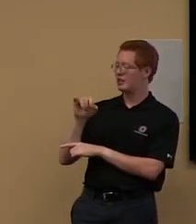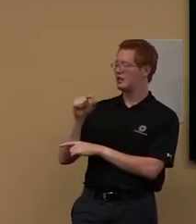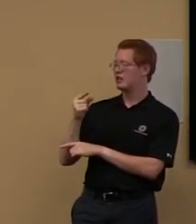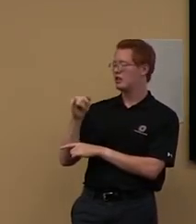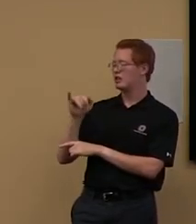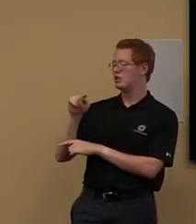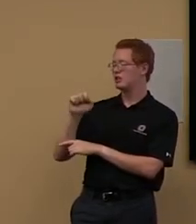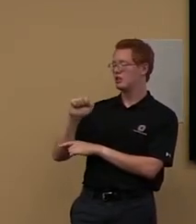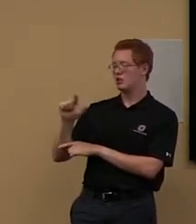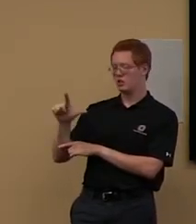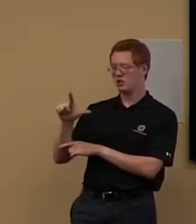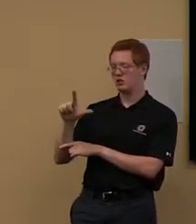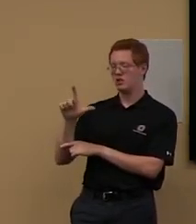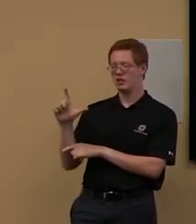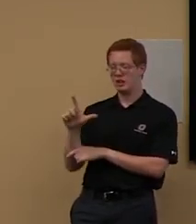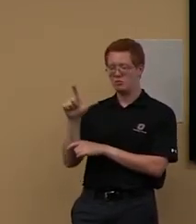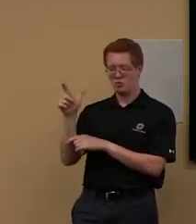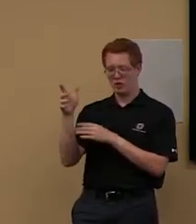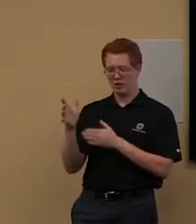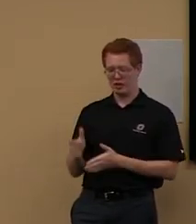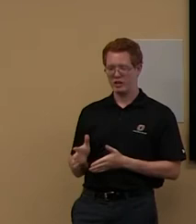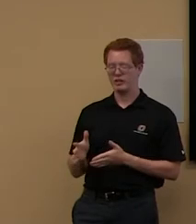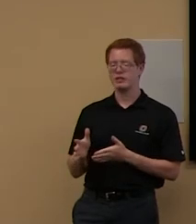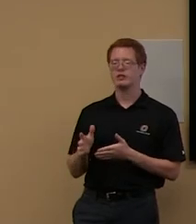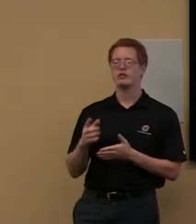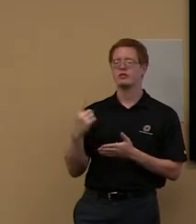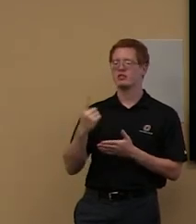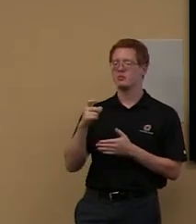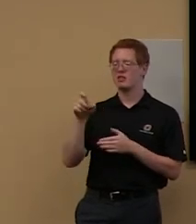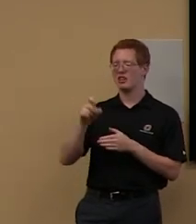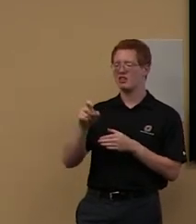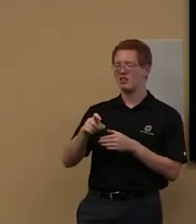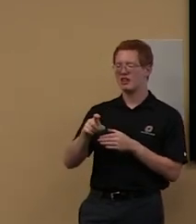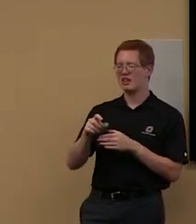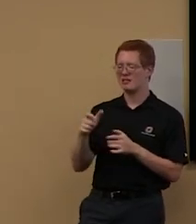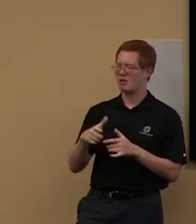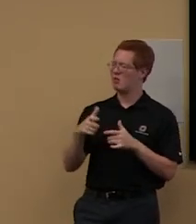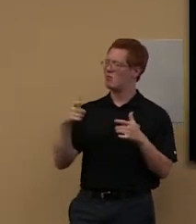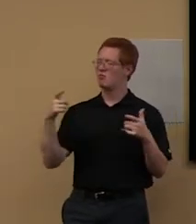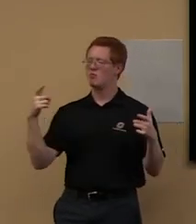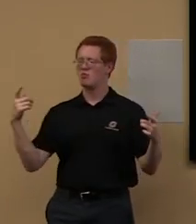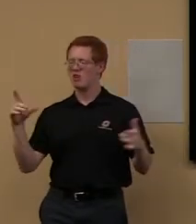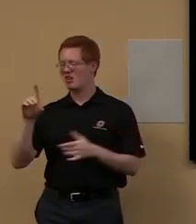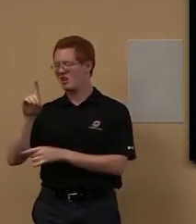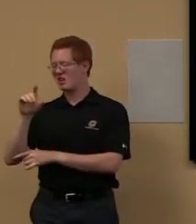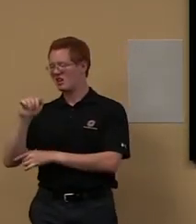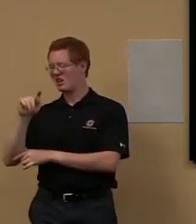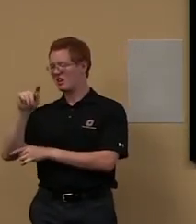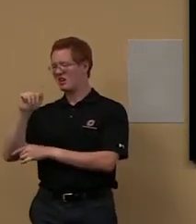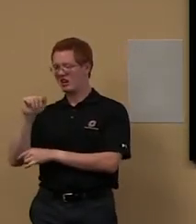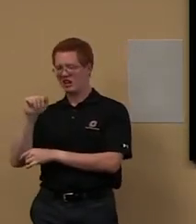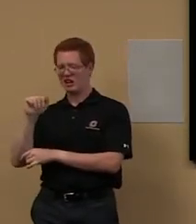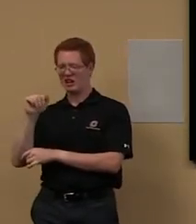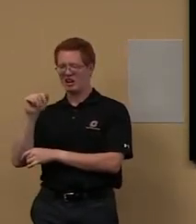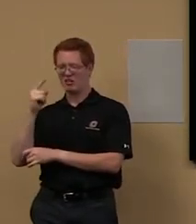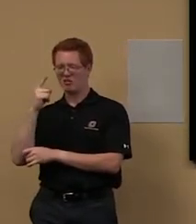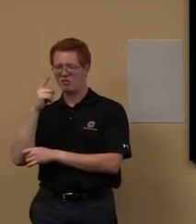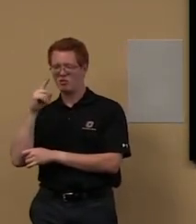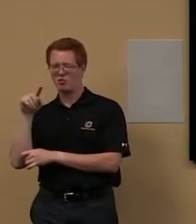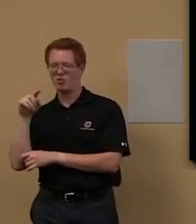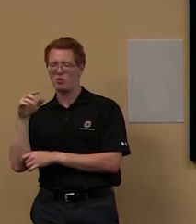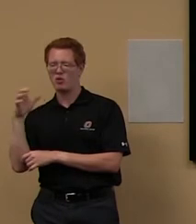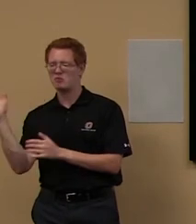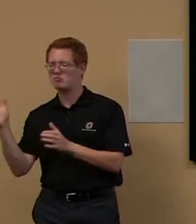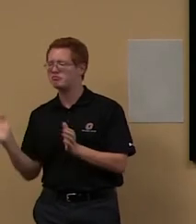project as well. Something that takes data and, um, and kind of, um, puts it out to the